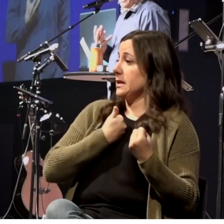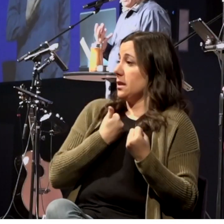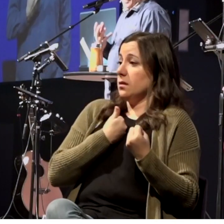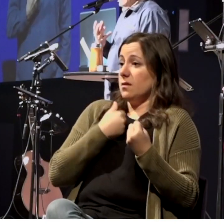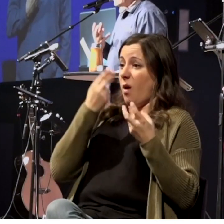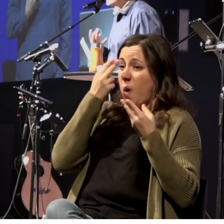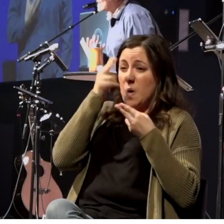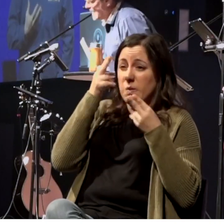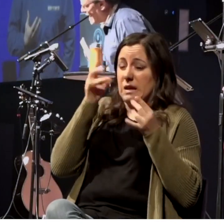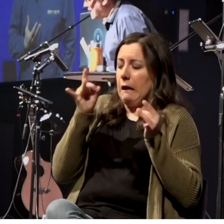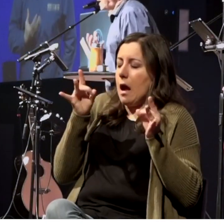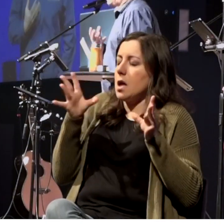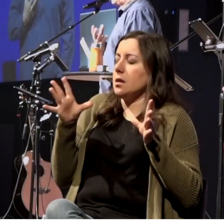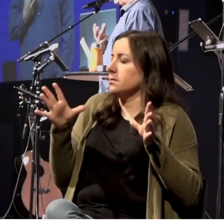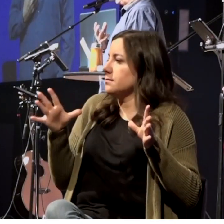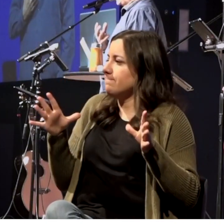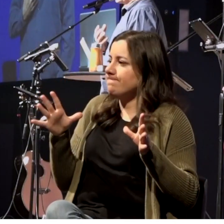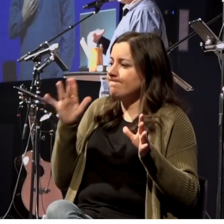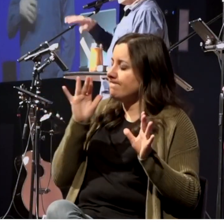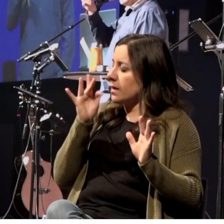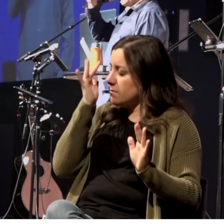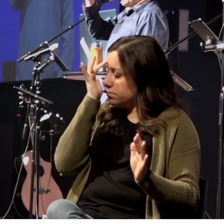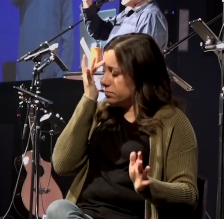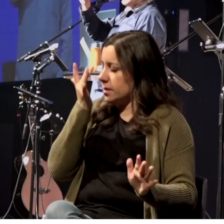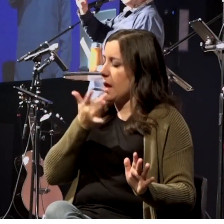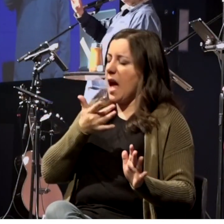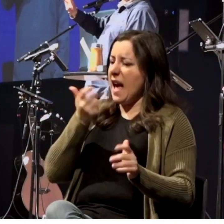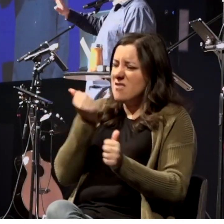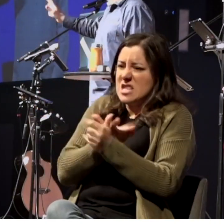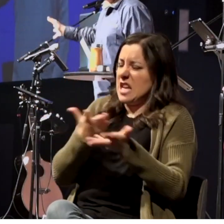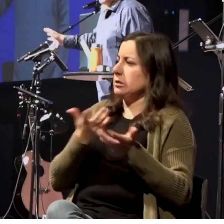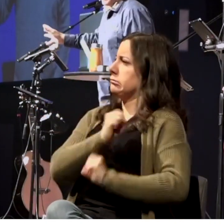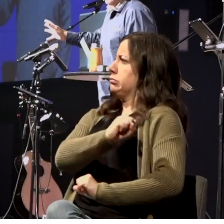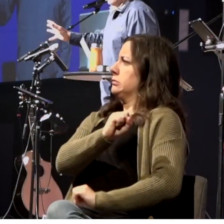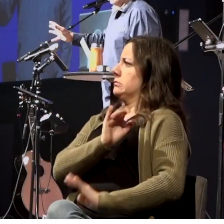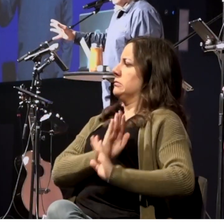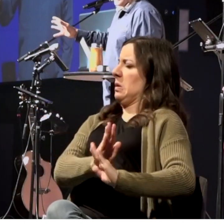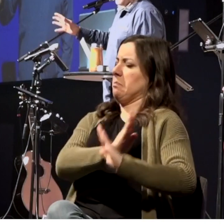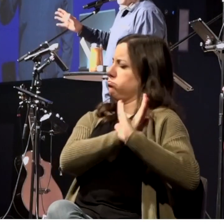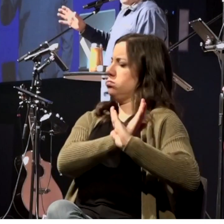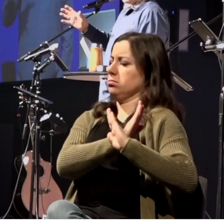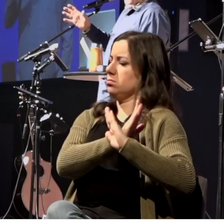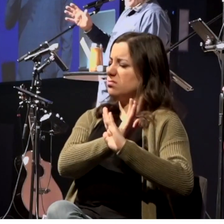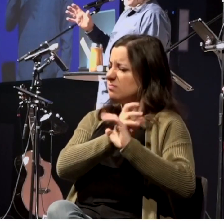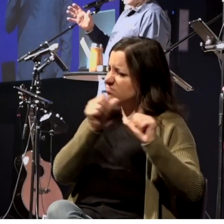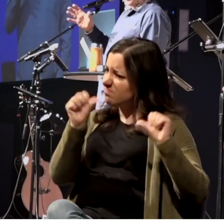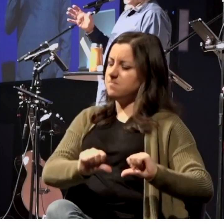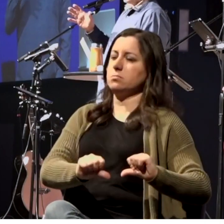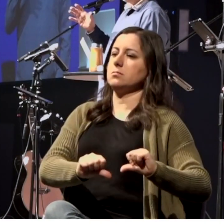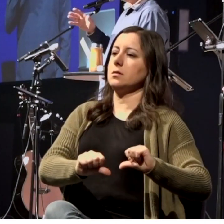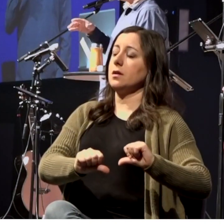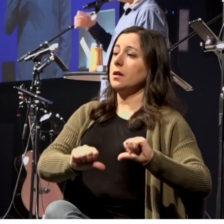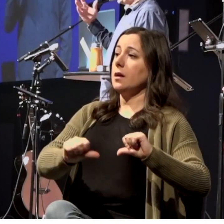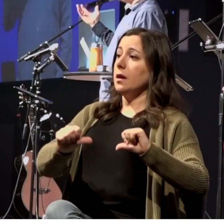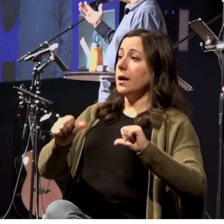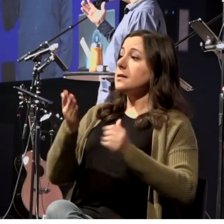I can't stand it. Everything in me wants to reject Halloween, right? And there are people